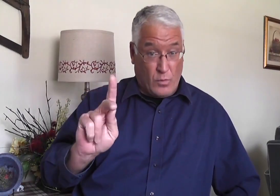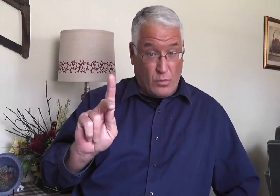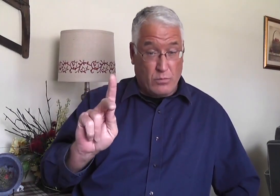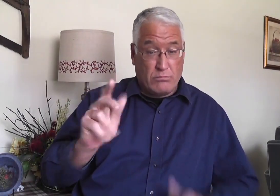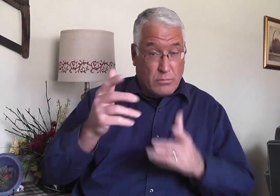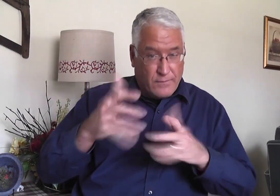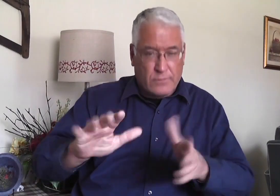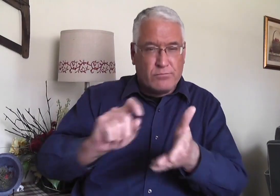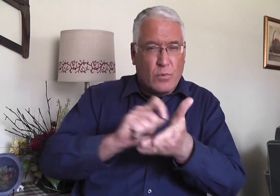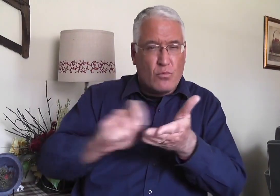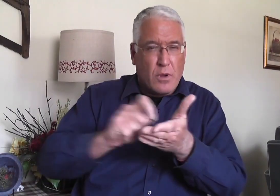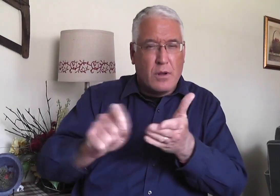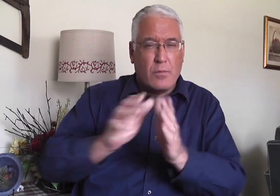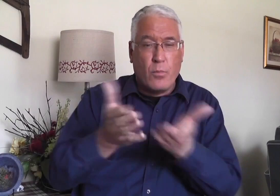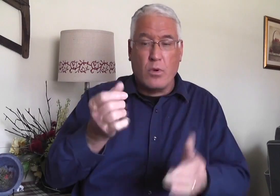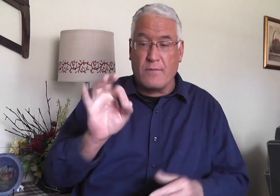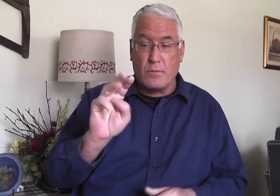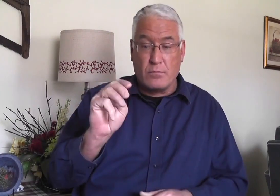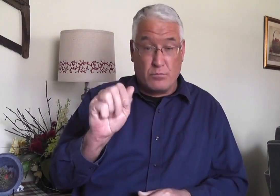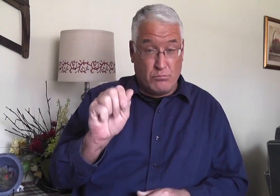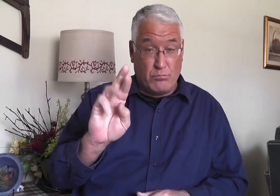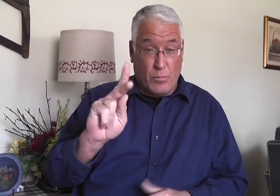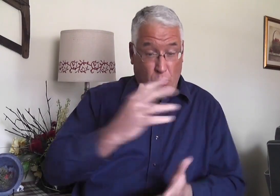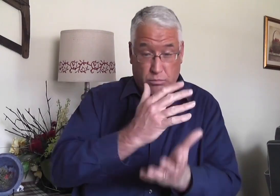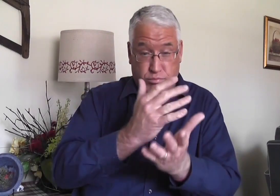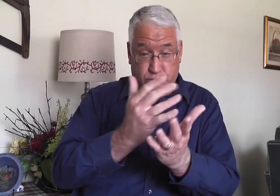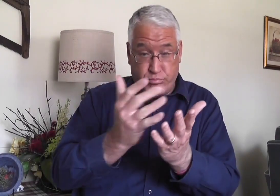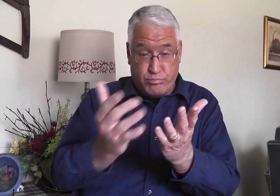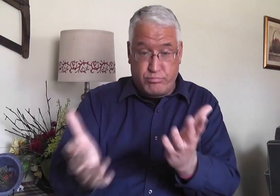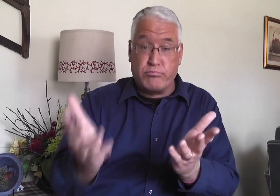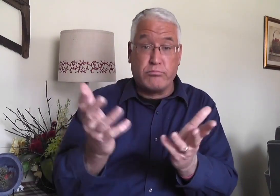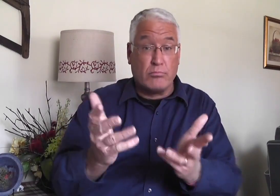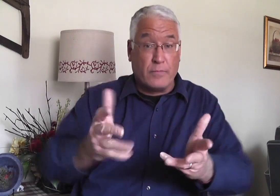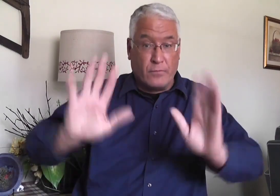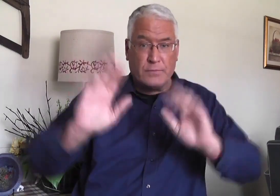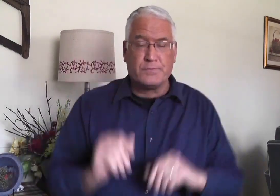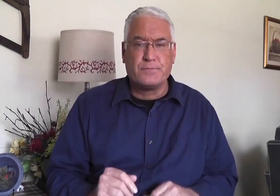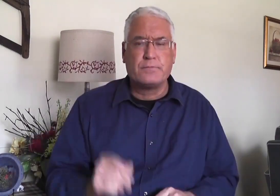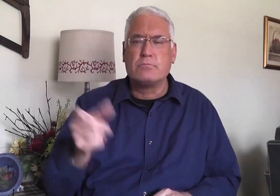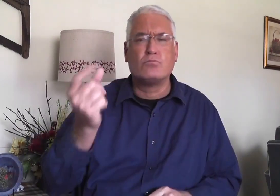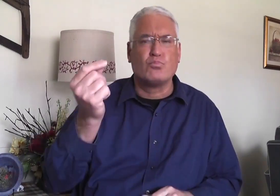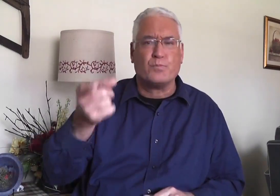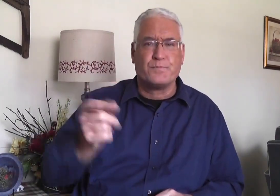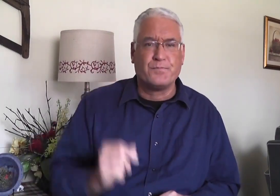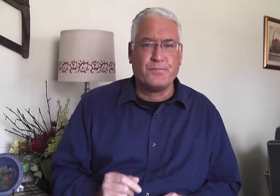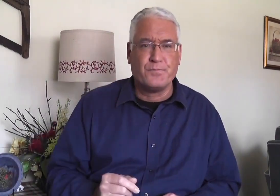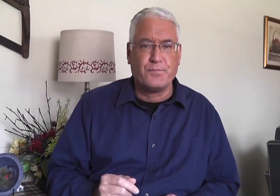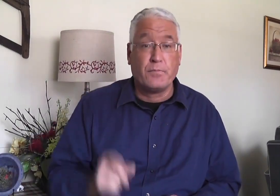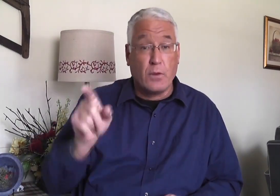Mark, he finished writing his book all the way through. What did he do?